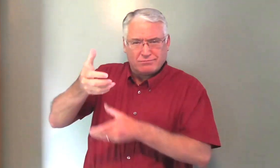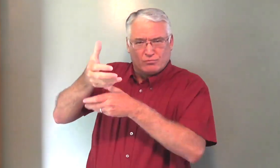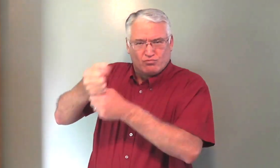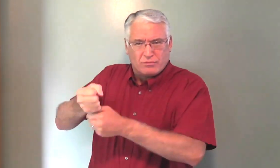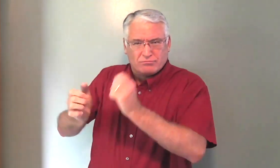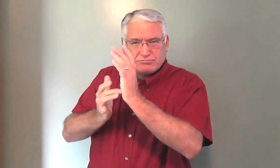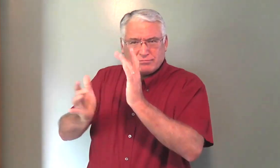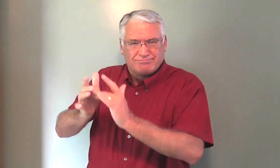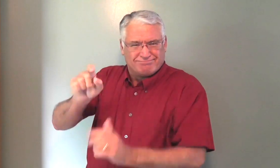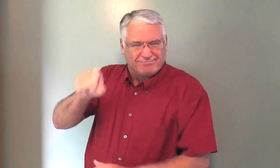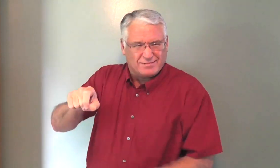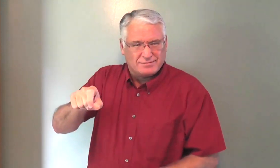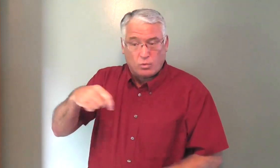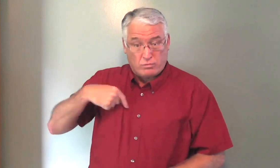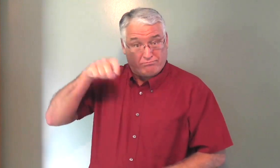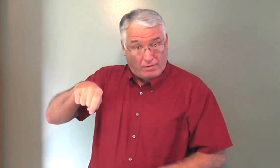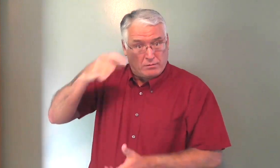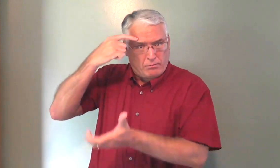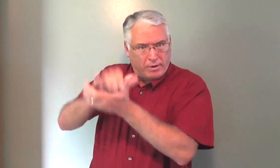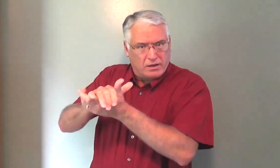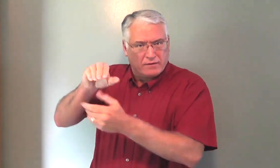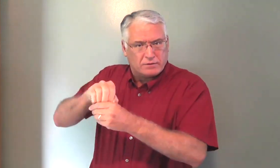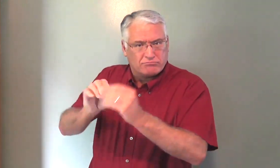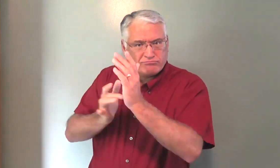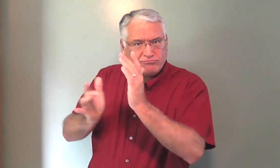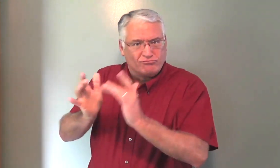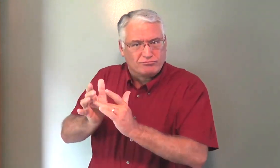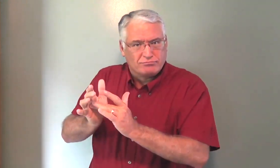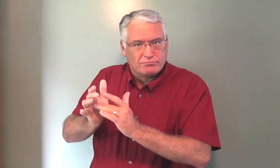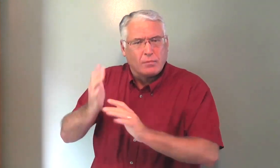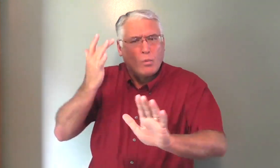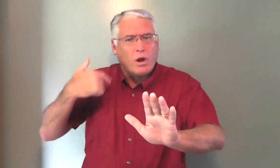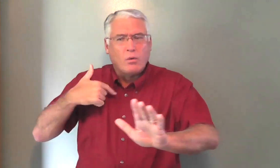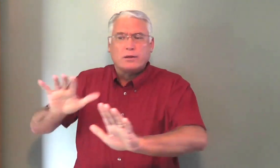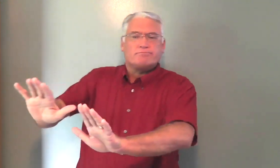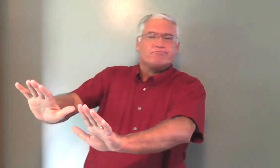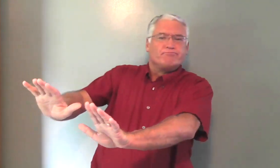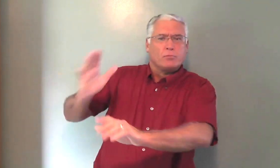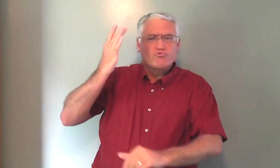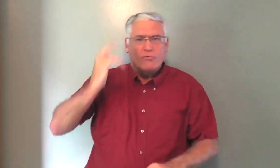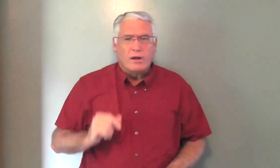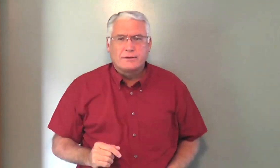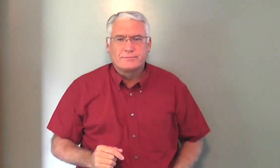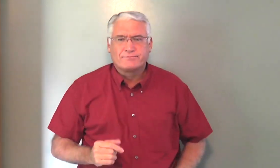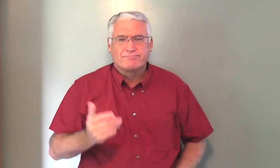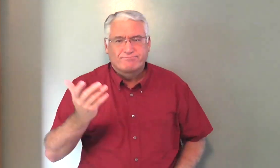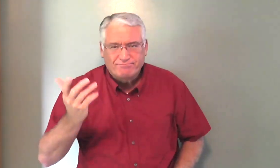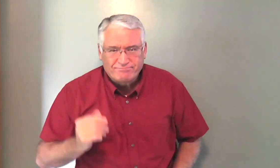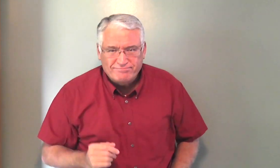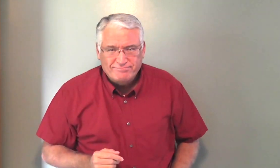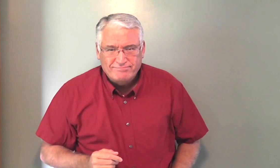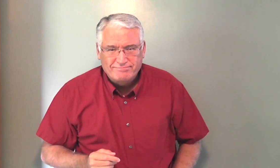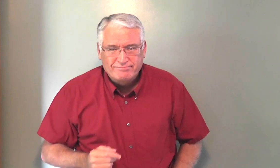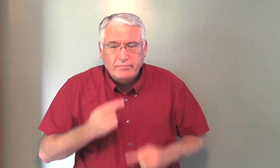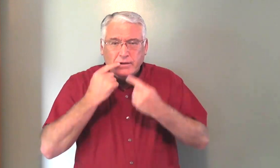He says that we must trust Jesus Christ. We need to believe in Jesus. Why do we back away from him?